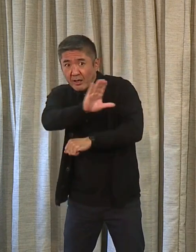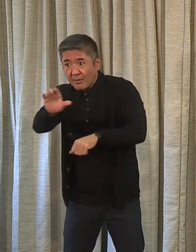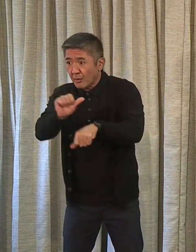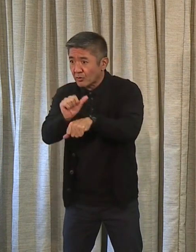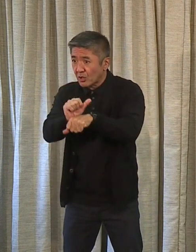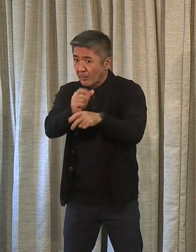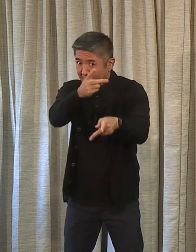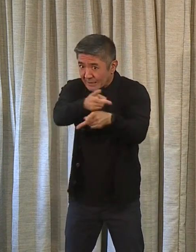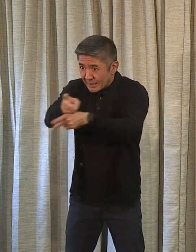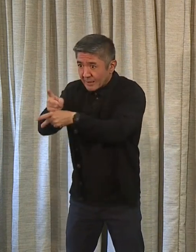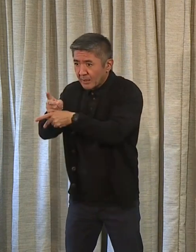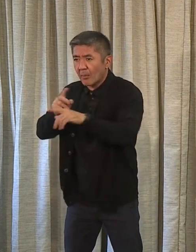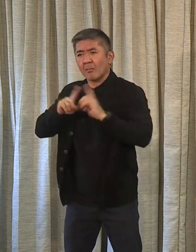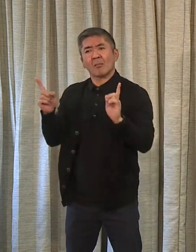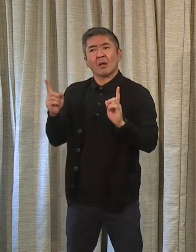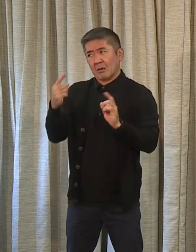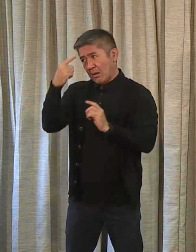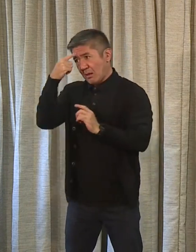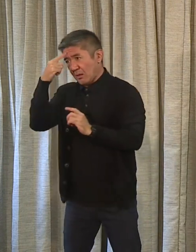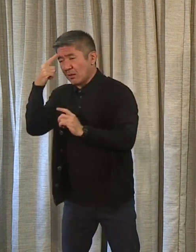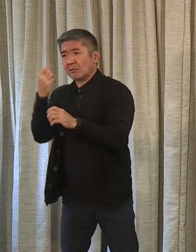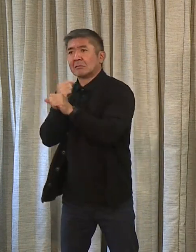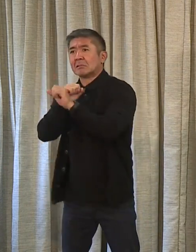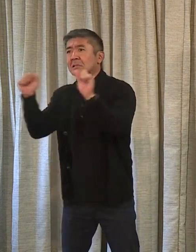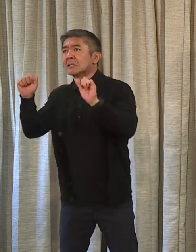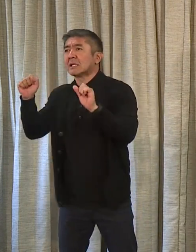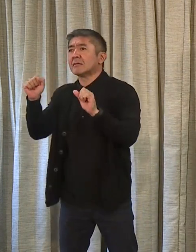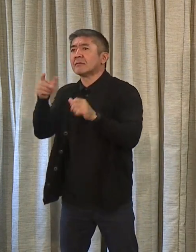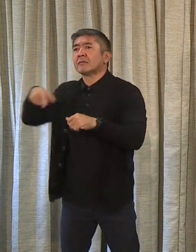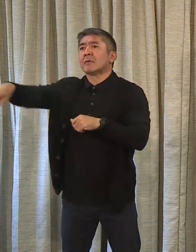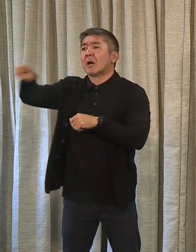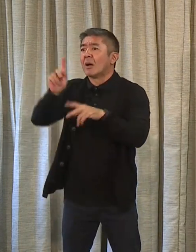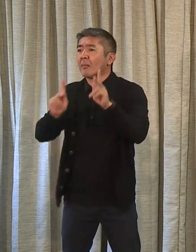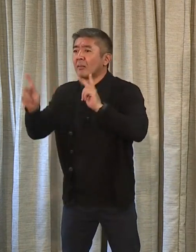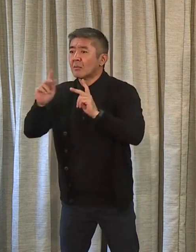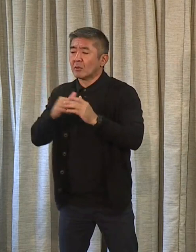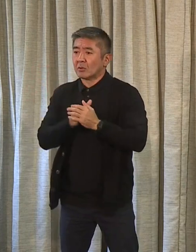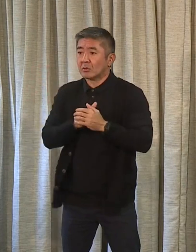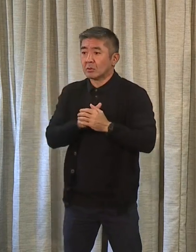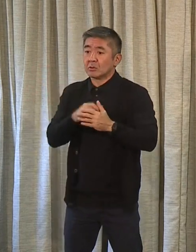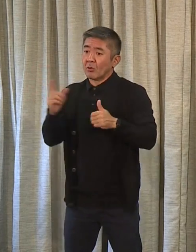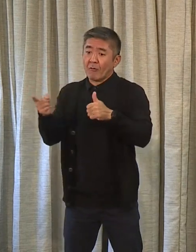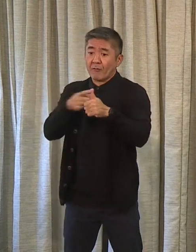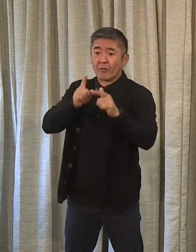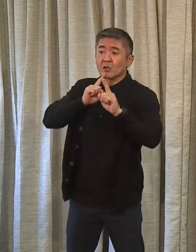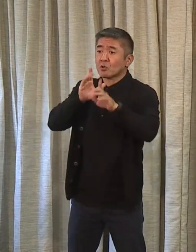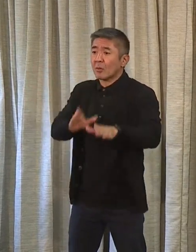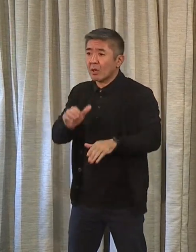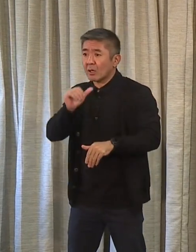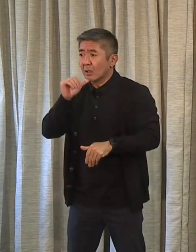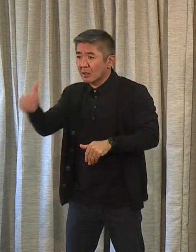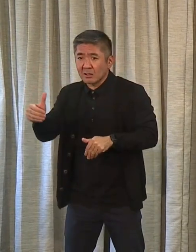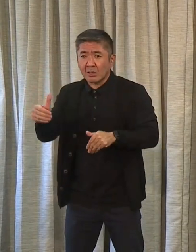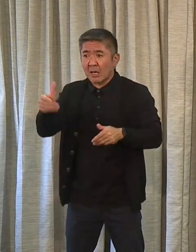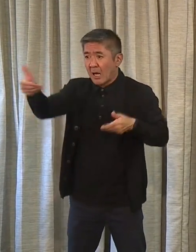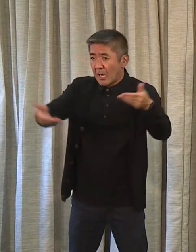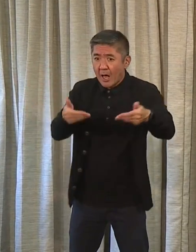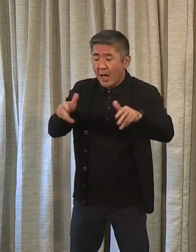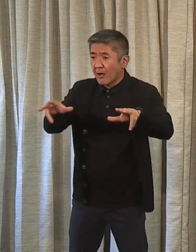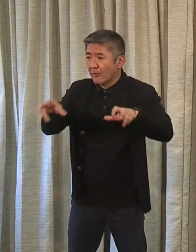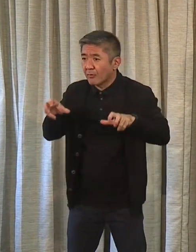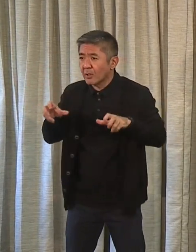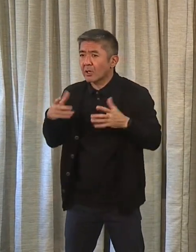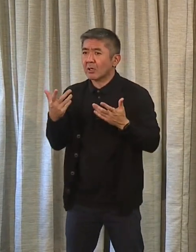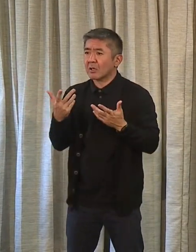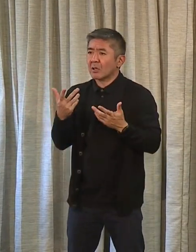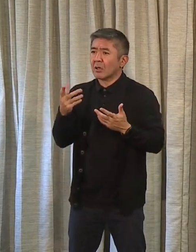provide for the safety and well-being as evidenced by the fact we're not imposing a hiring freeze on our first responders. And at the same time, operationally, keep